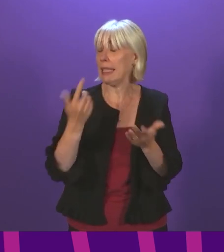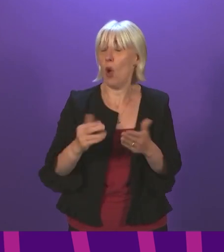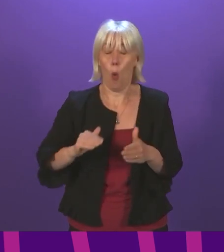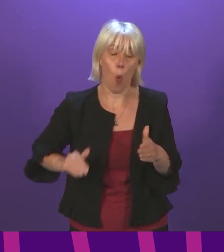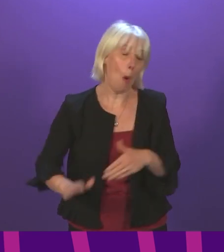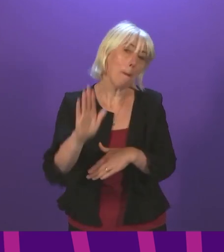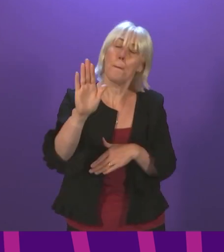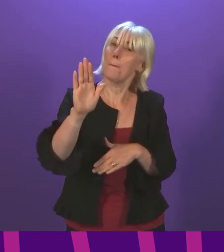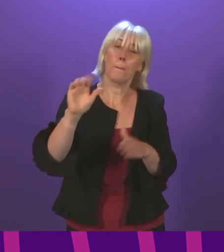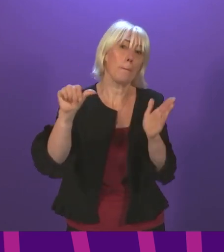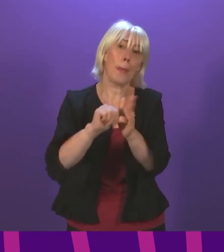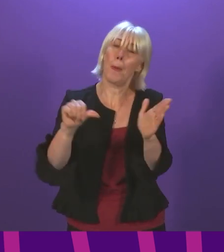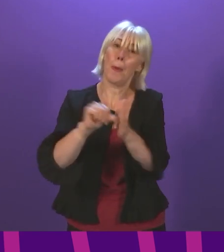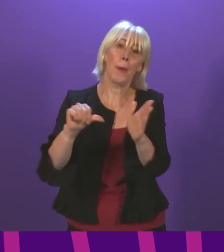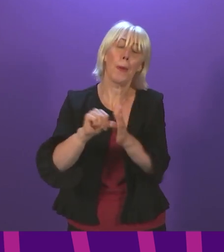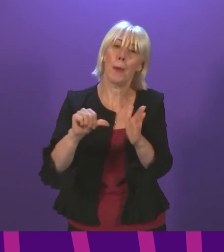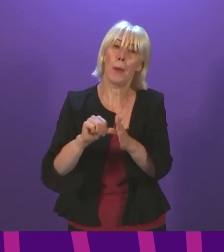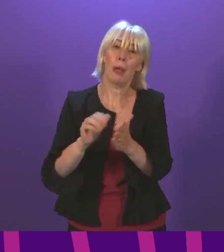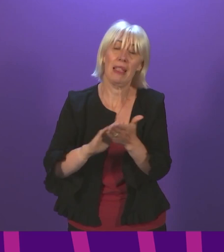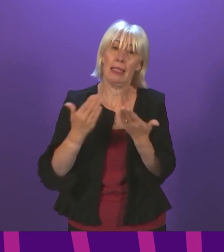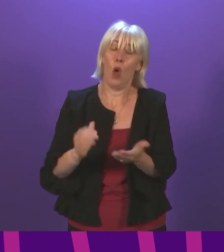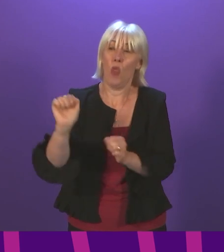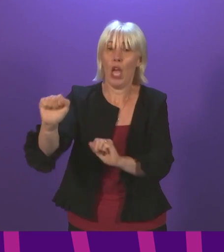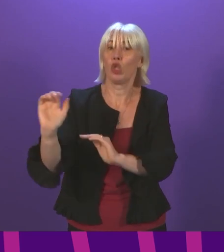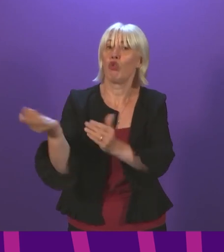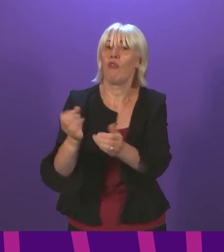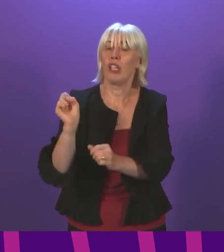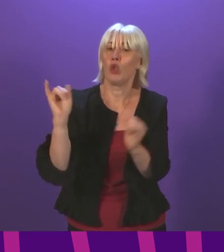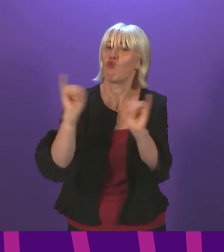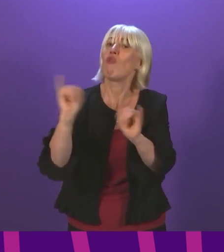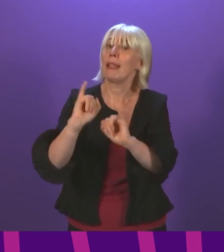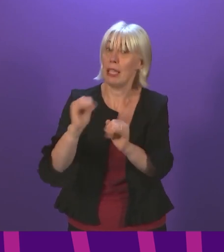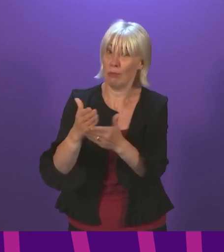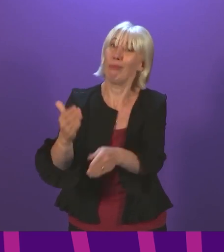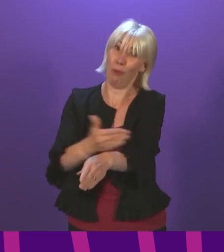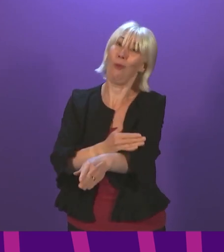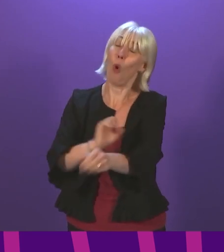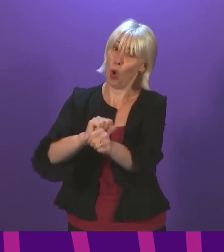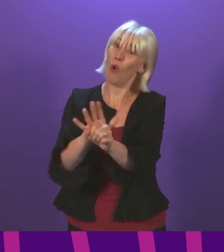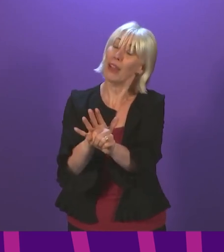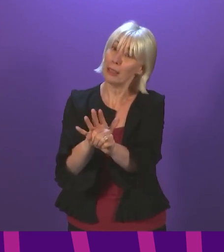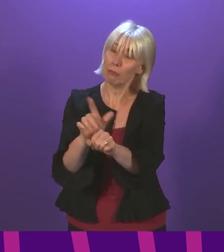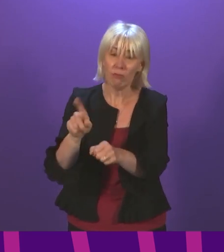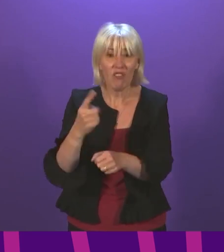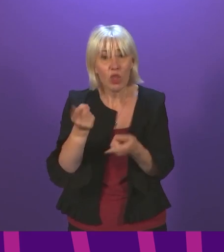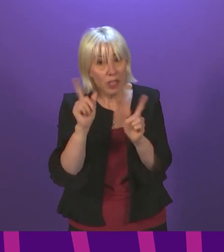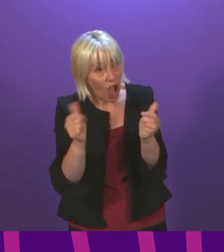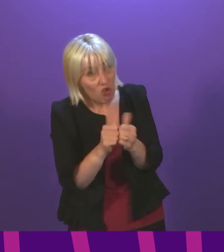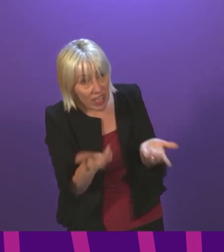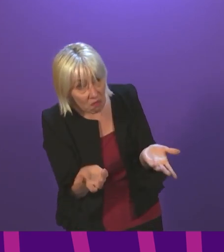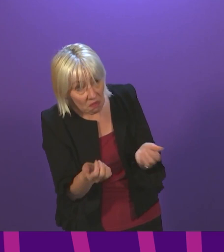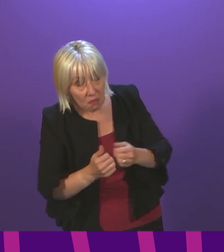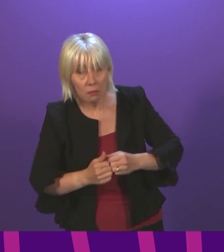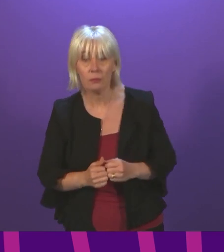said. This all adds up to a service in crisis well before COVID hit. Does the first minister agree? First